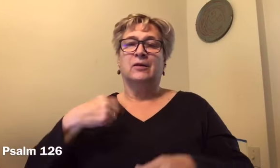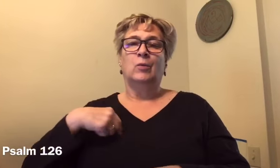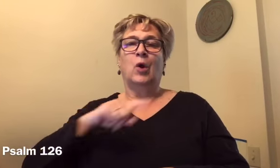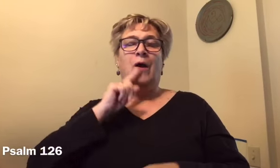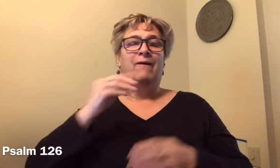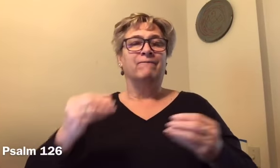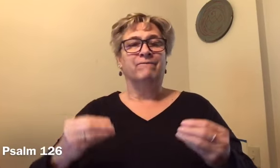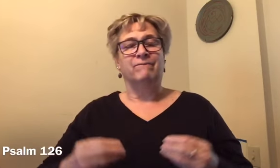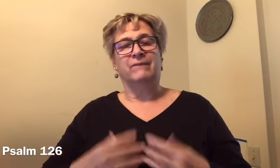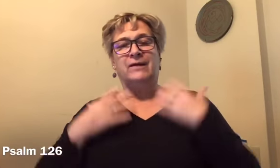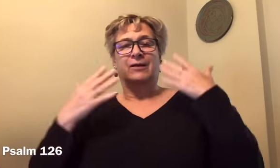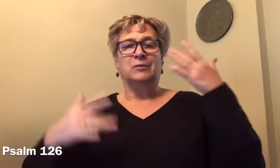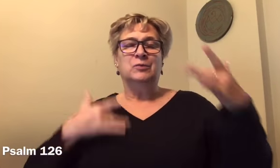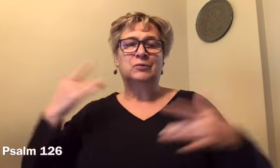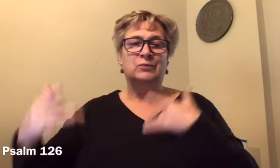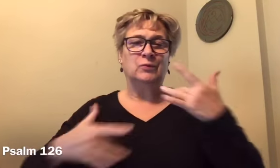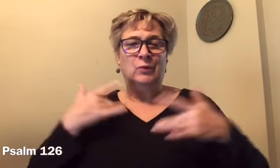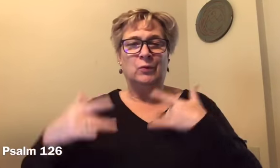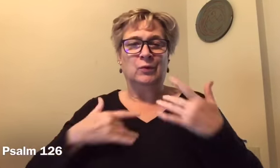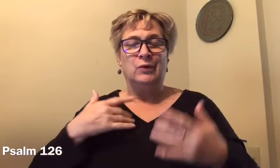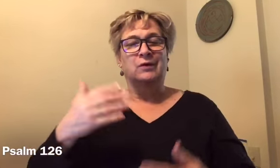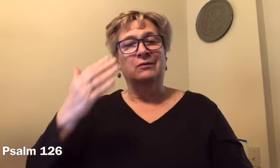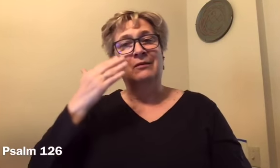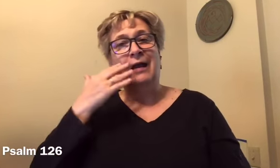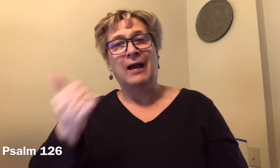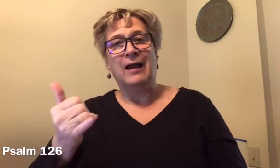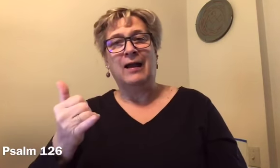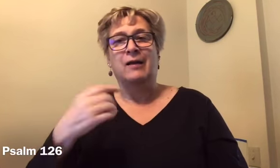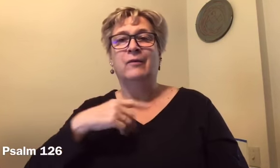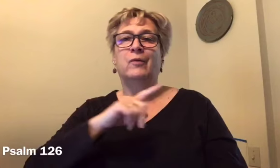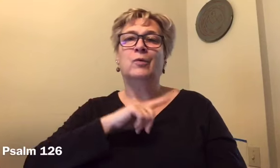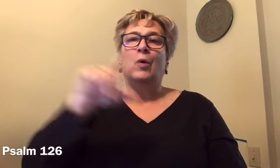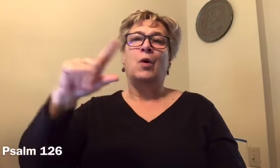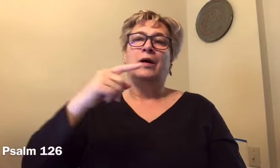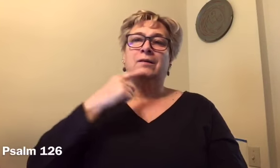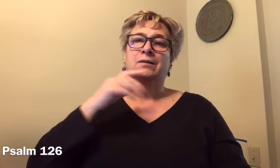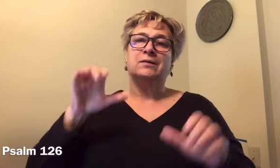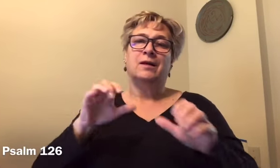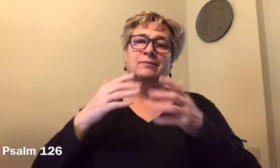The Lord has done great things for us. We are filled with joy.